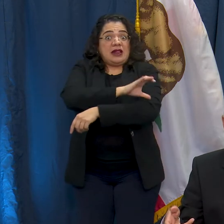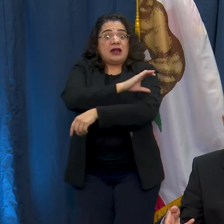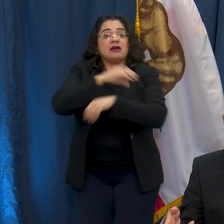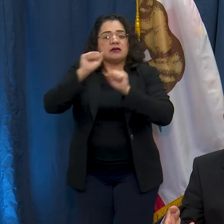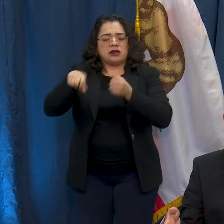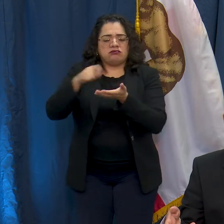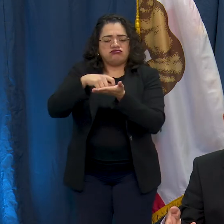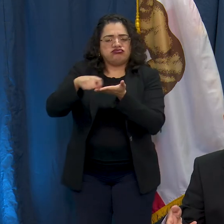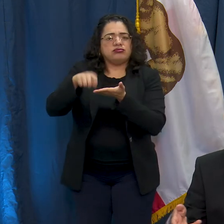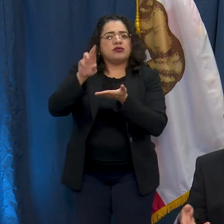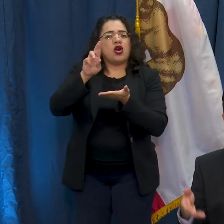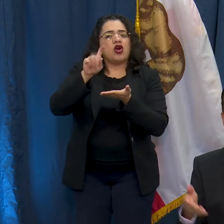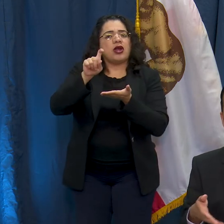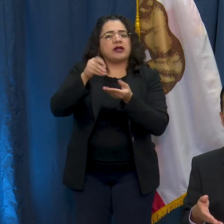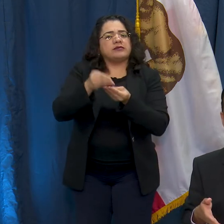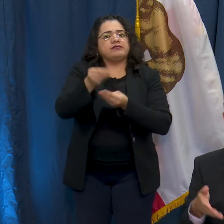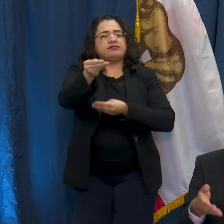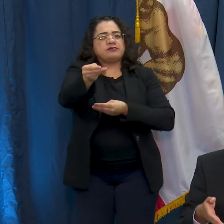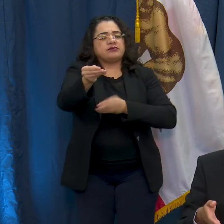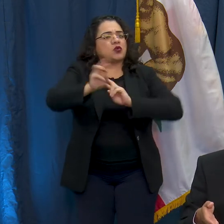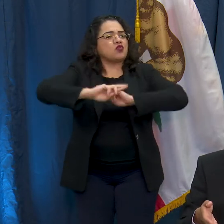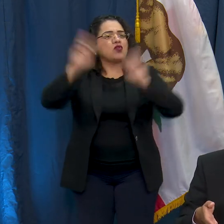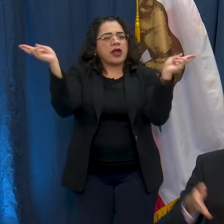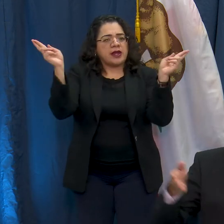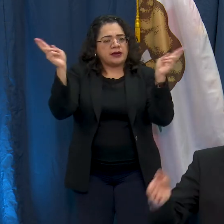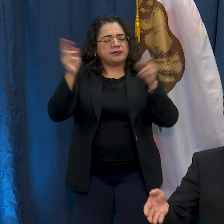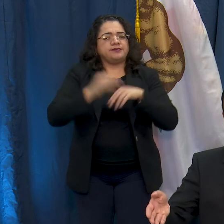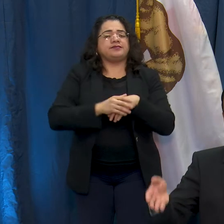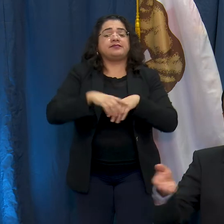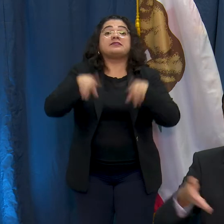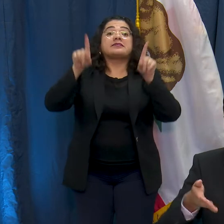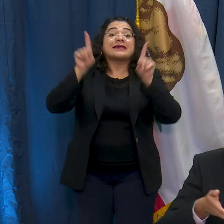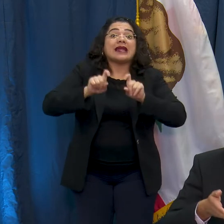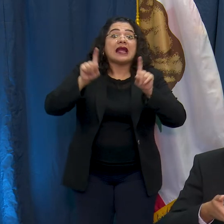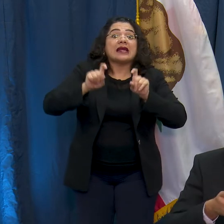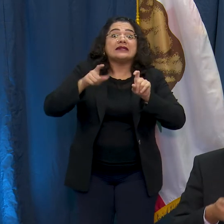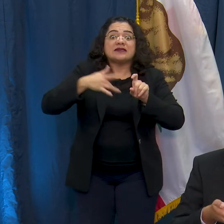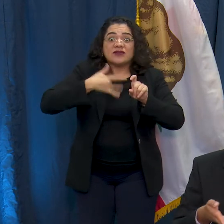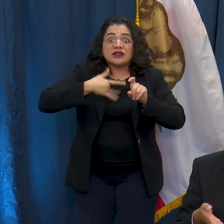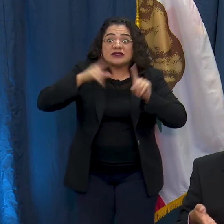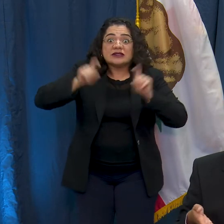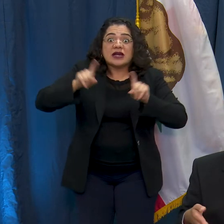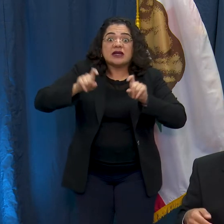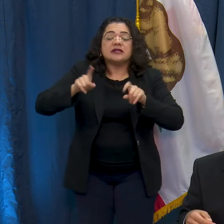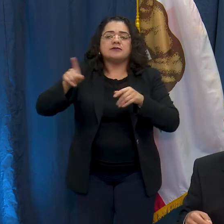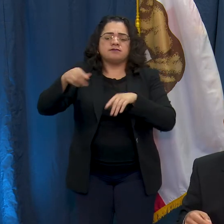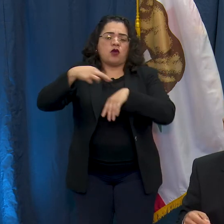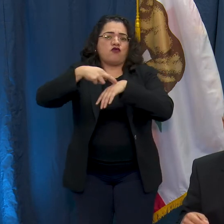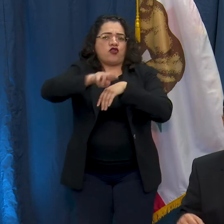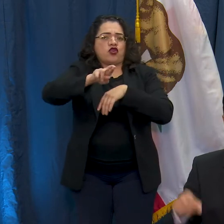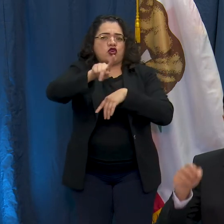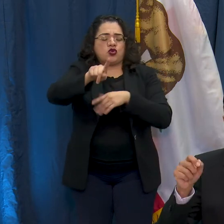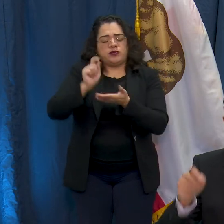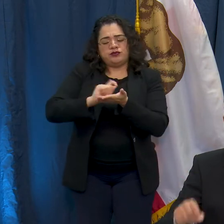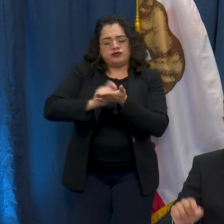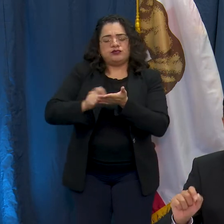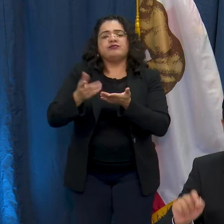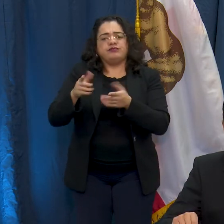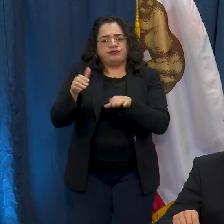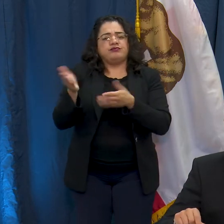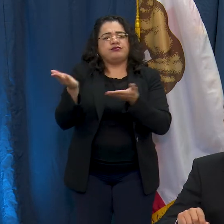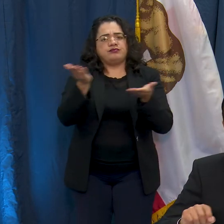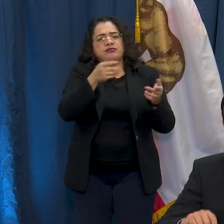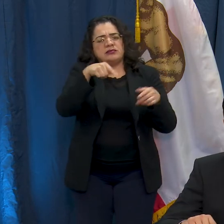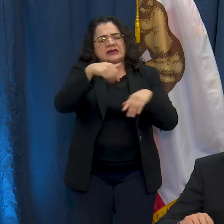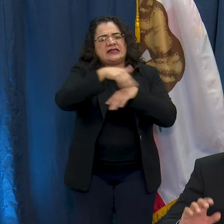right there on the spot. They can also refer you to even a test if they believe you meet those testing requirements and who is